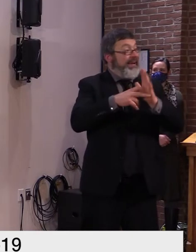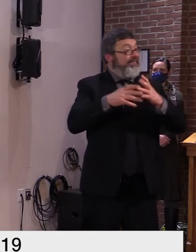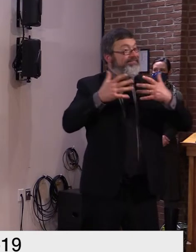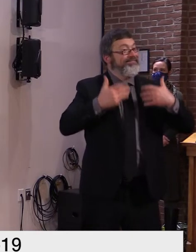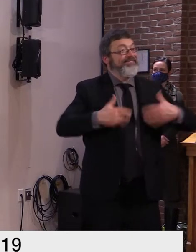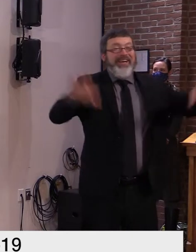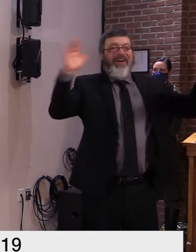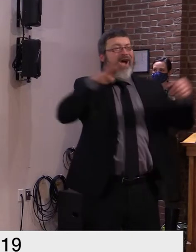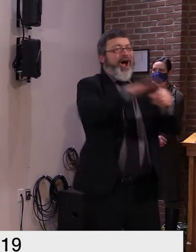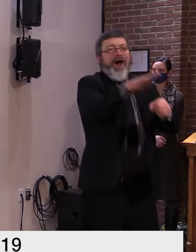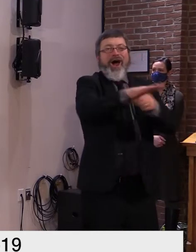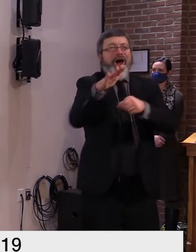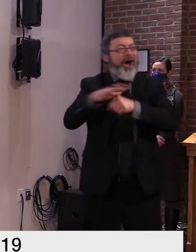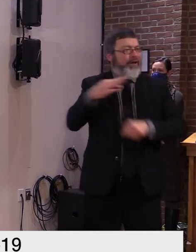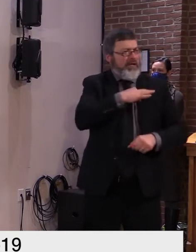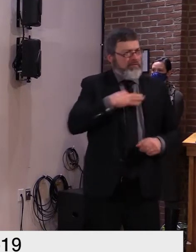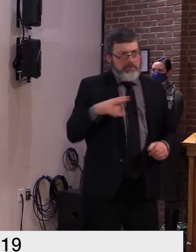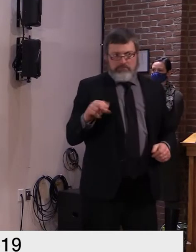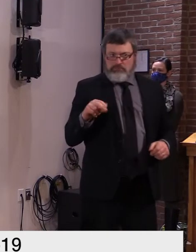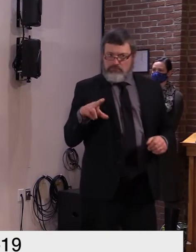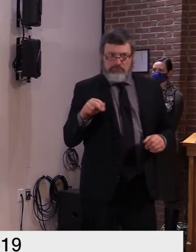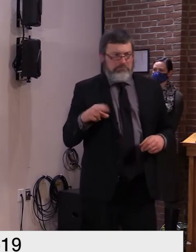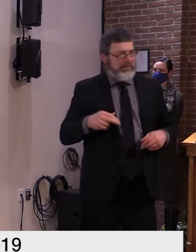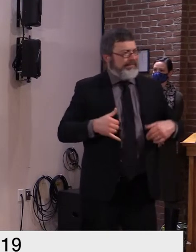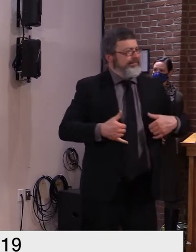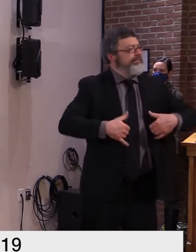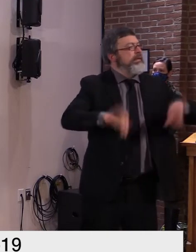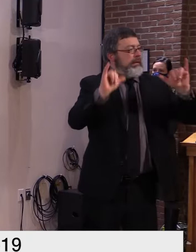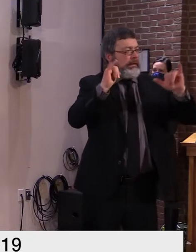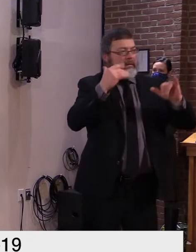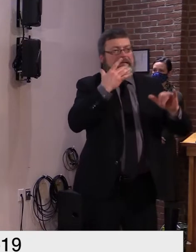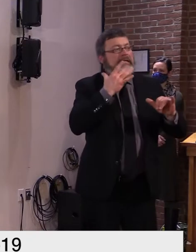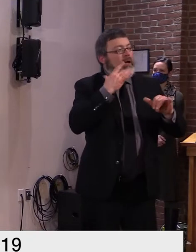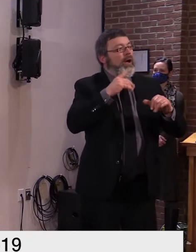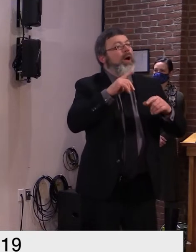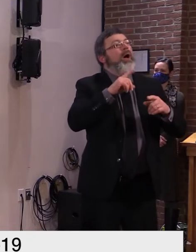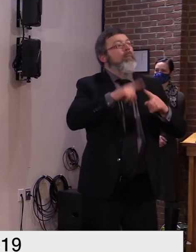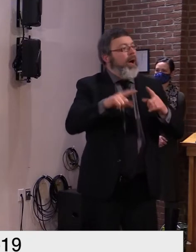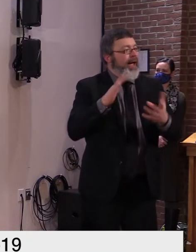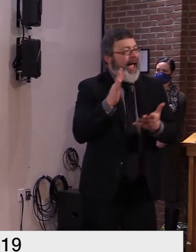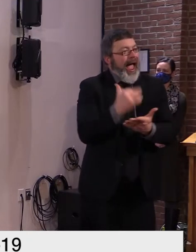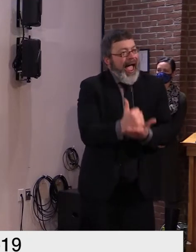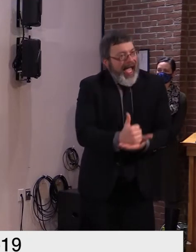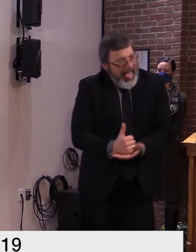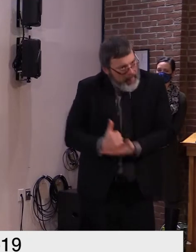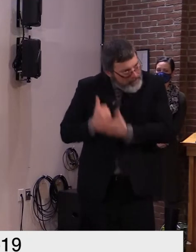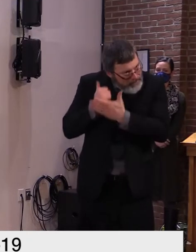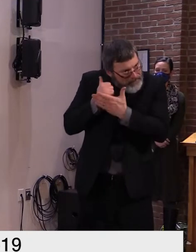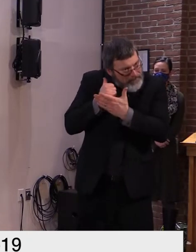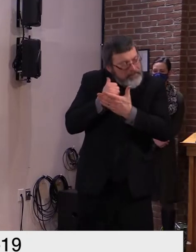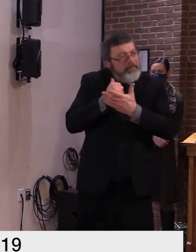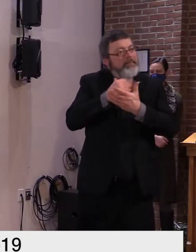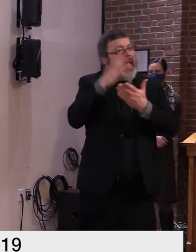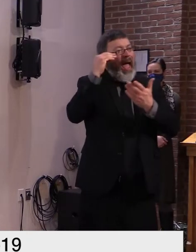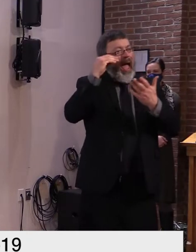19 outbreak situations in addition dale has created a website